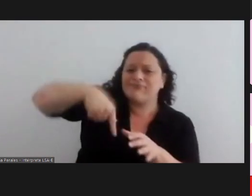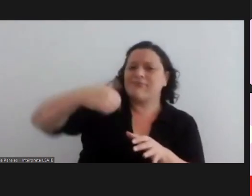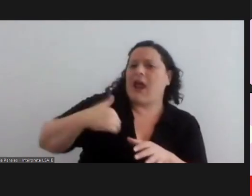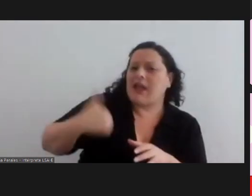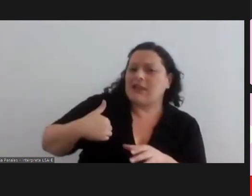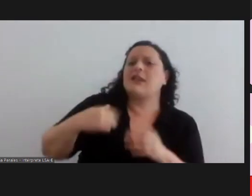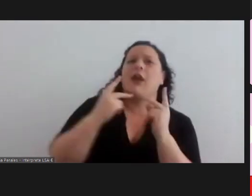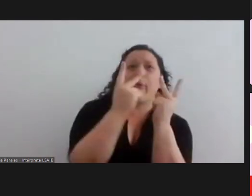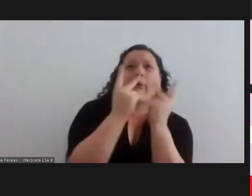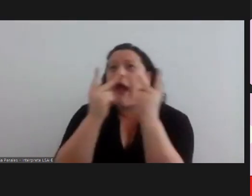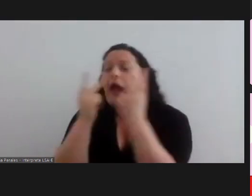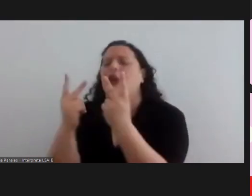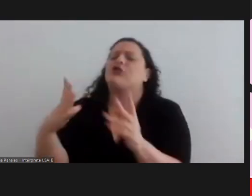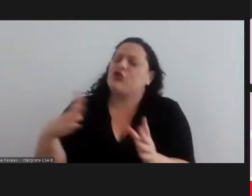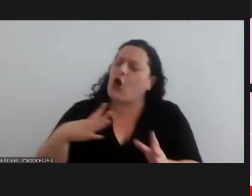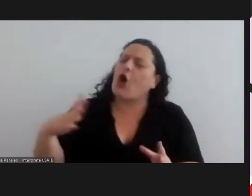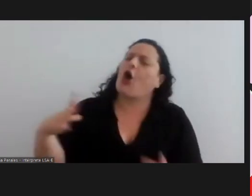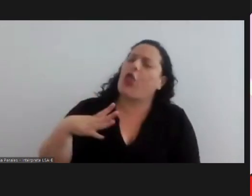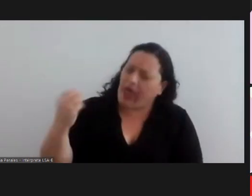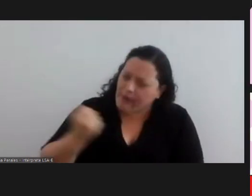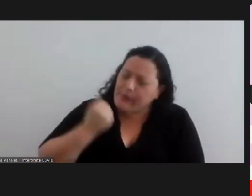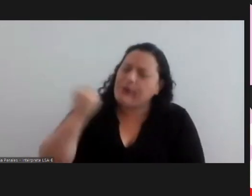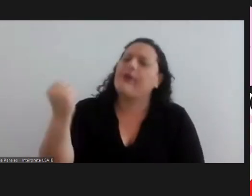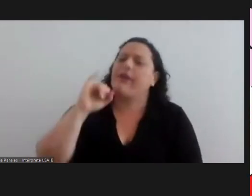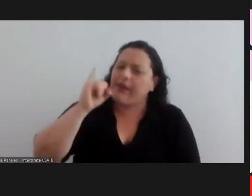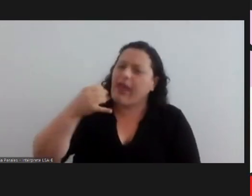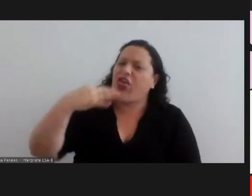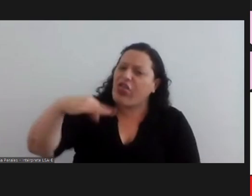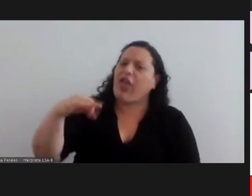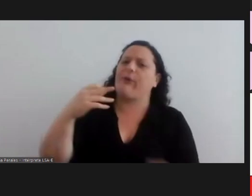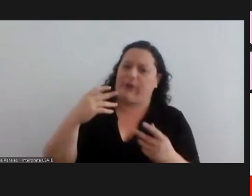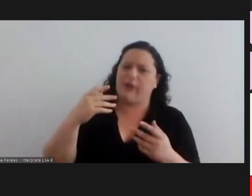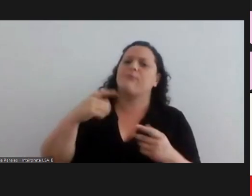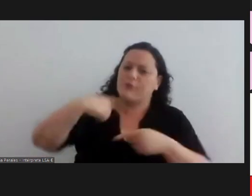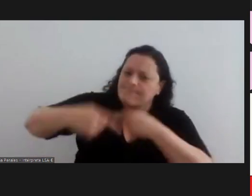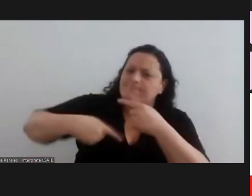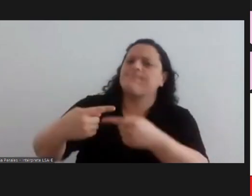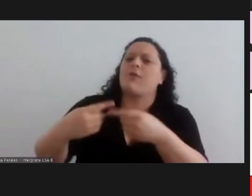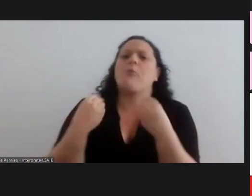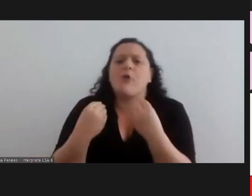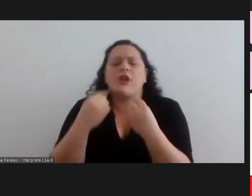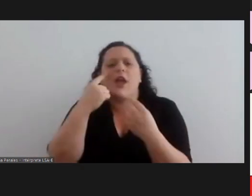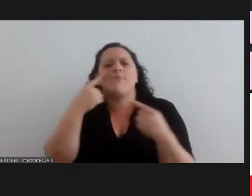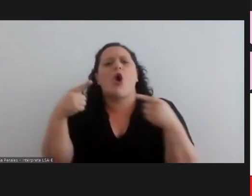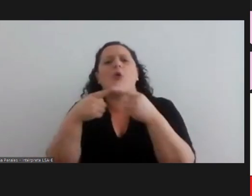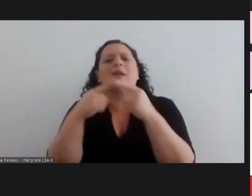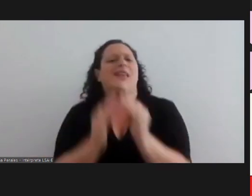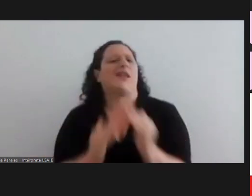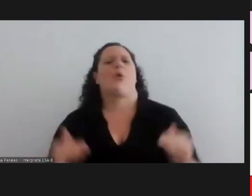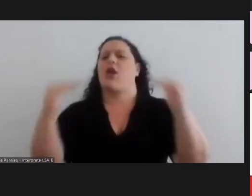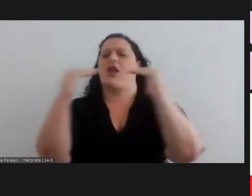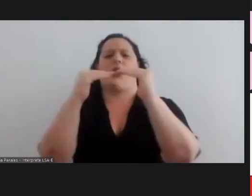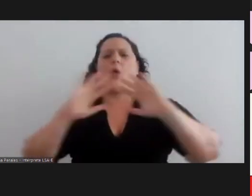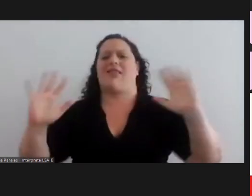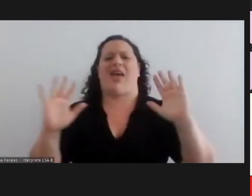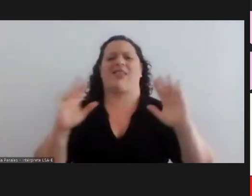touch with the provinces we believe is still necessary and very important mostly because we want to uh increase